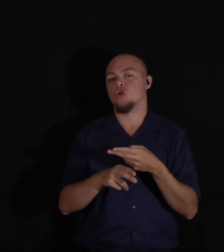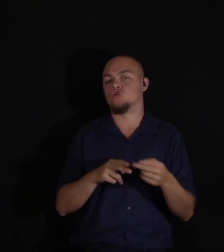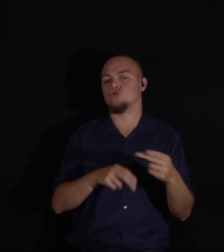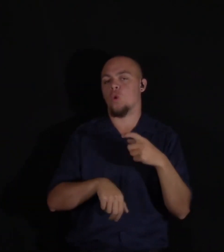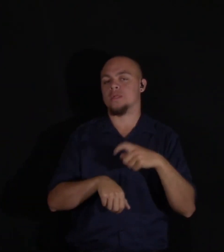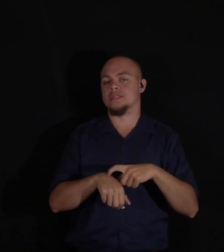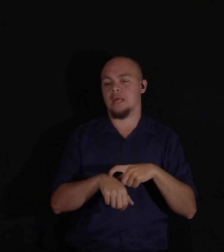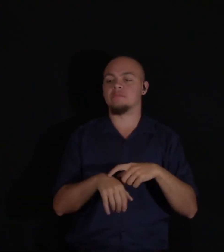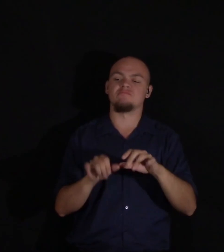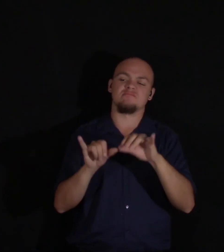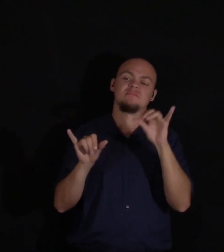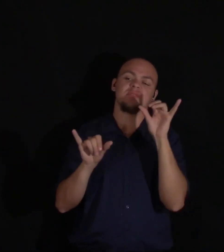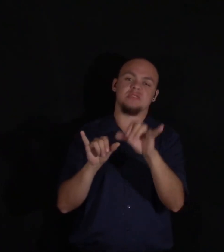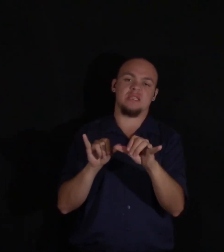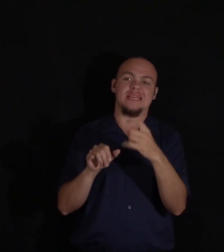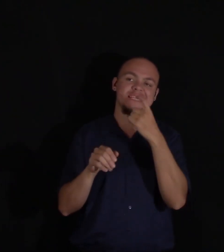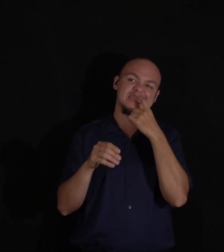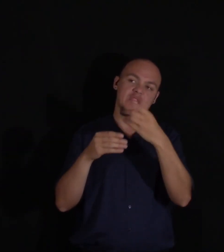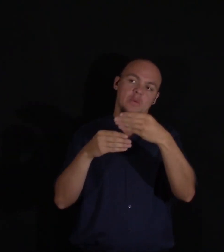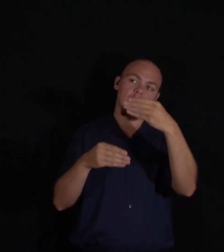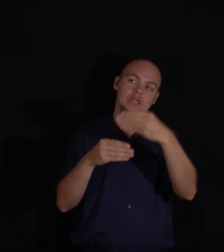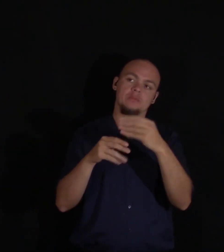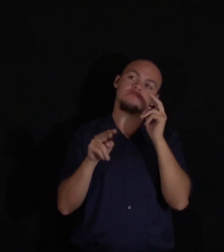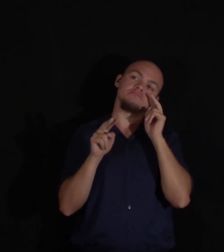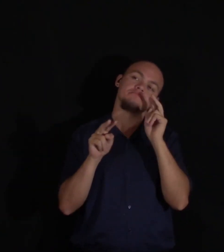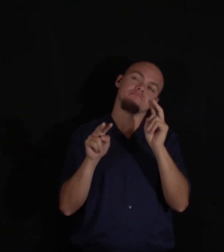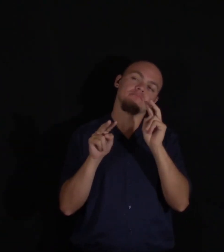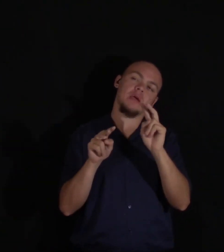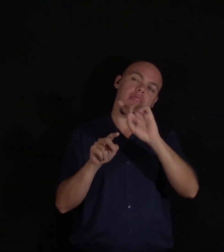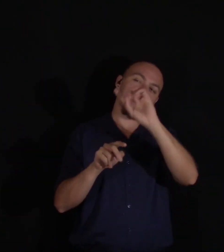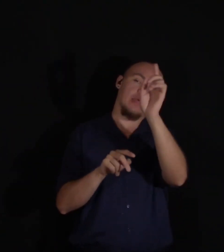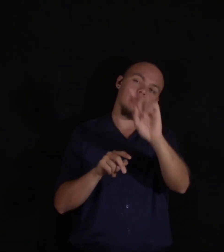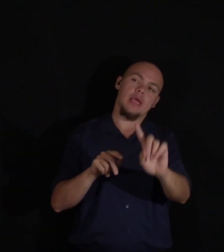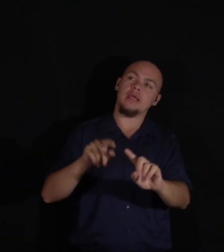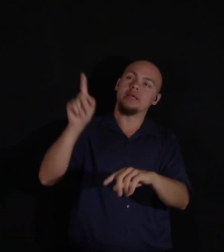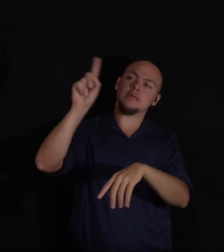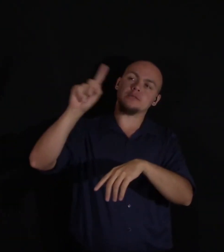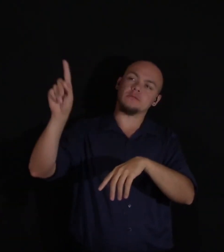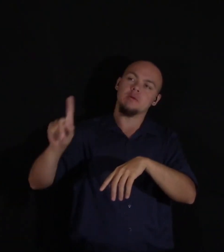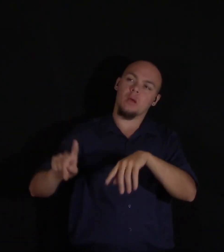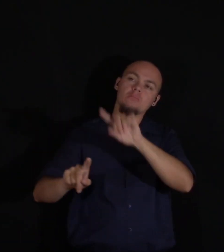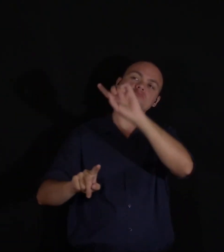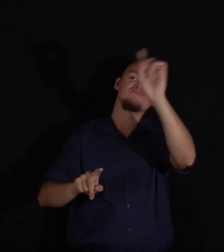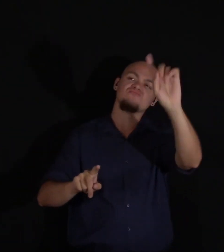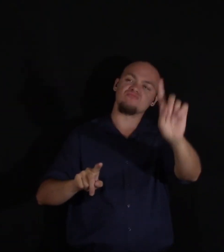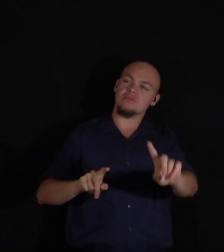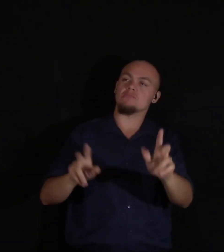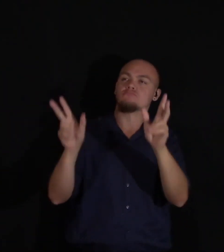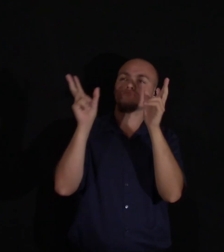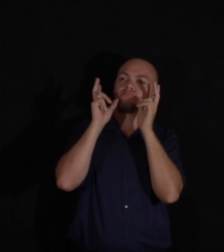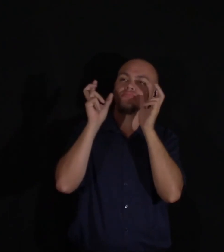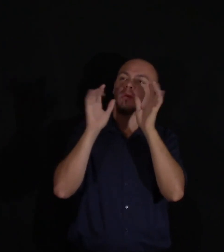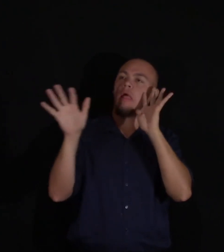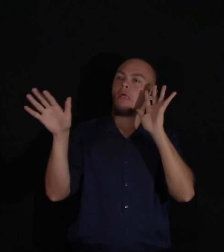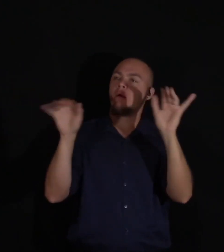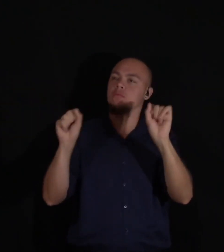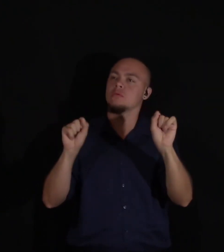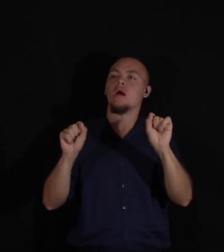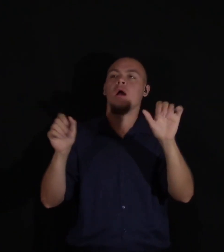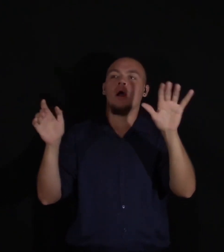remained at the window, watching the pallid lightnings that played above Mont Blanc, and listening to the rushing of the arve, which